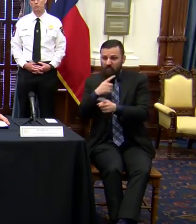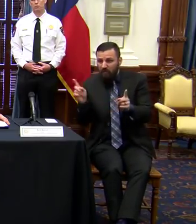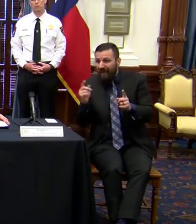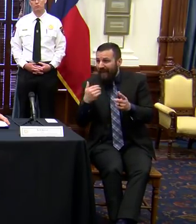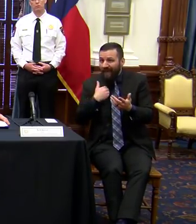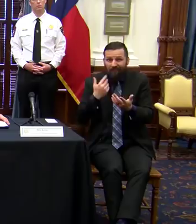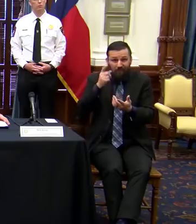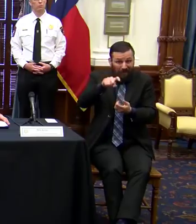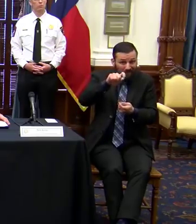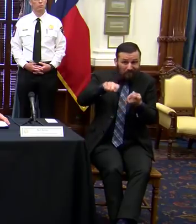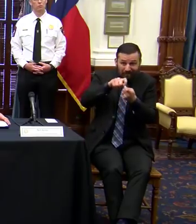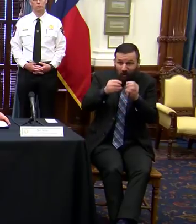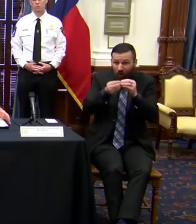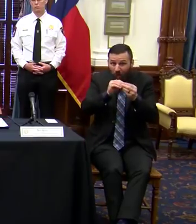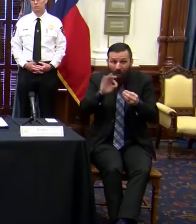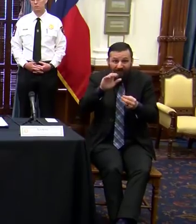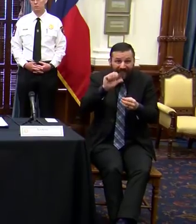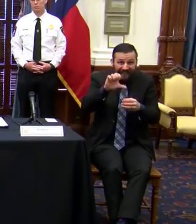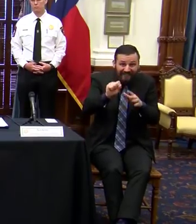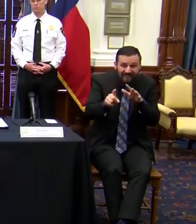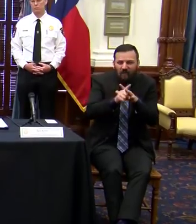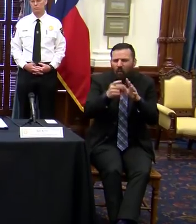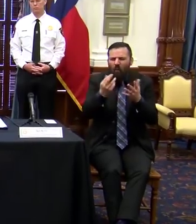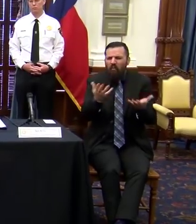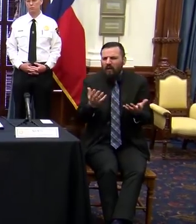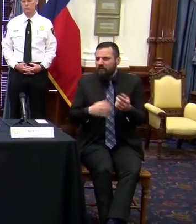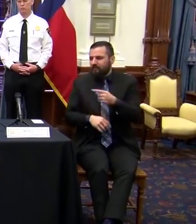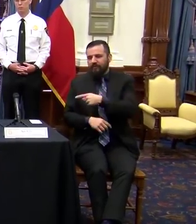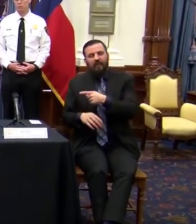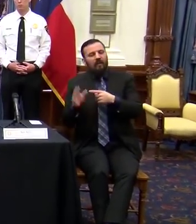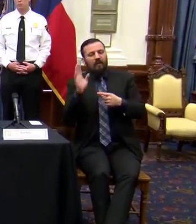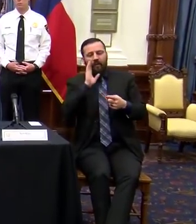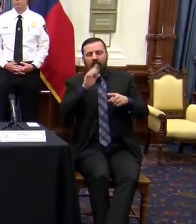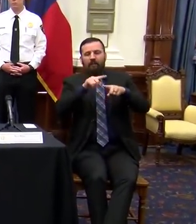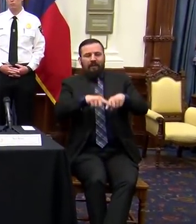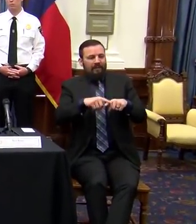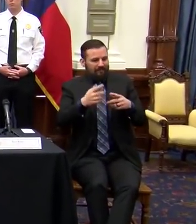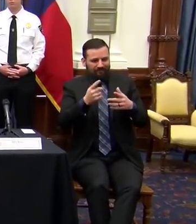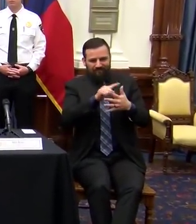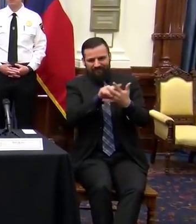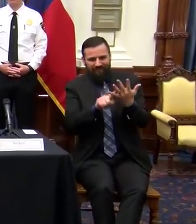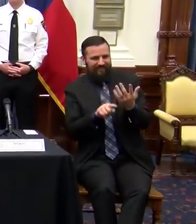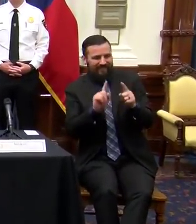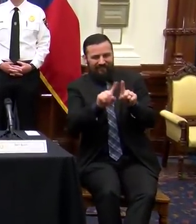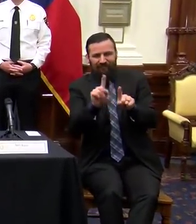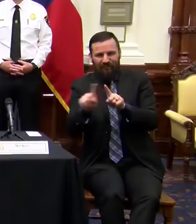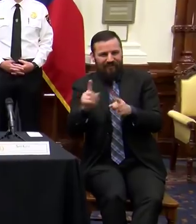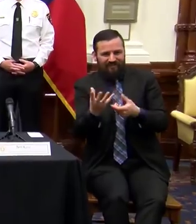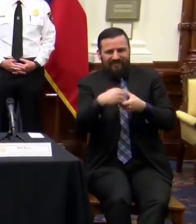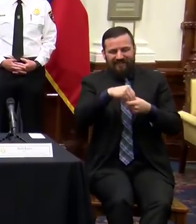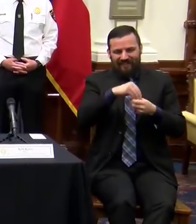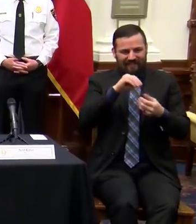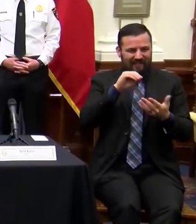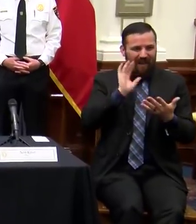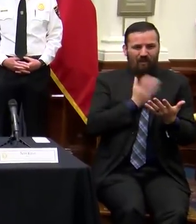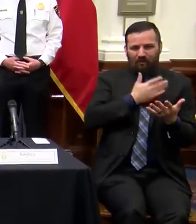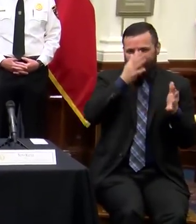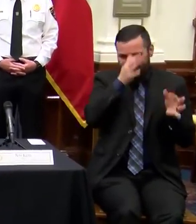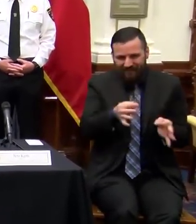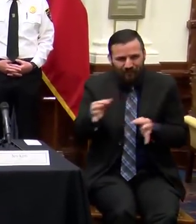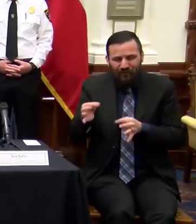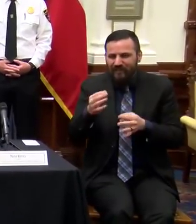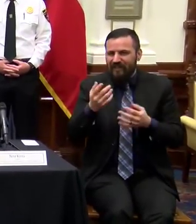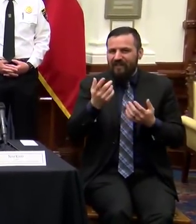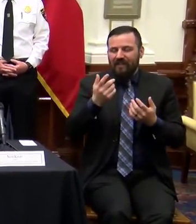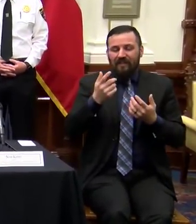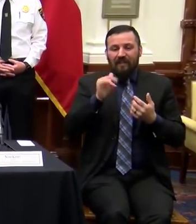some other judgment factor? It will be an aggregation of factors that weigh into the decision about